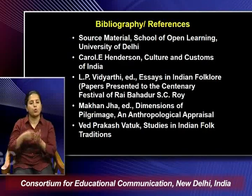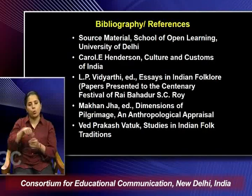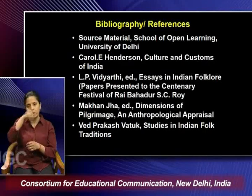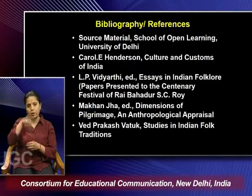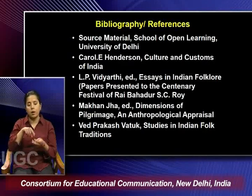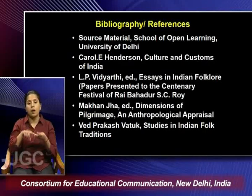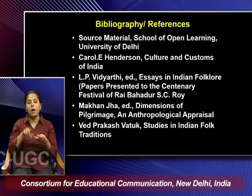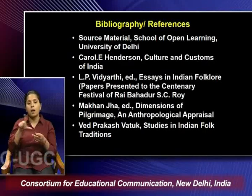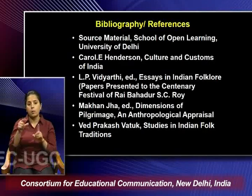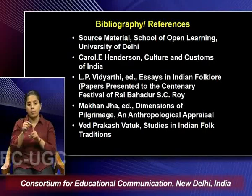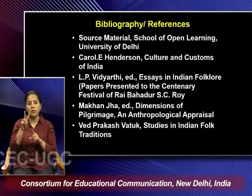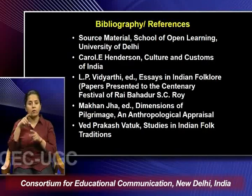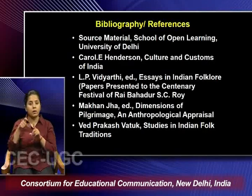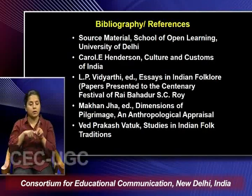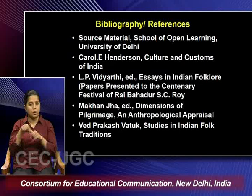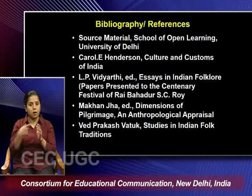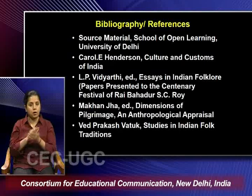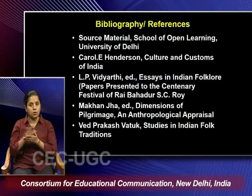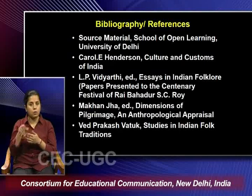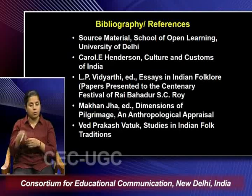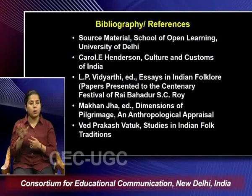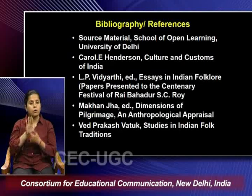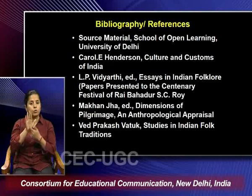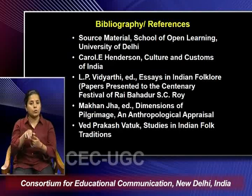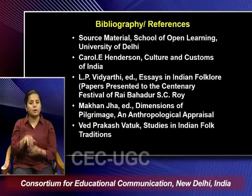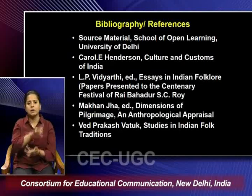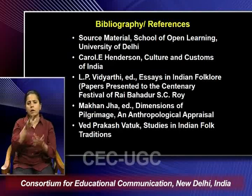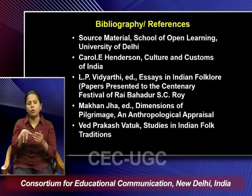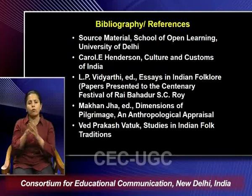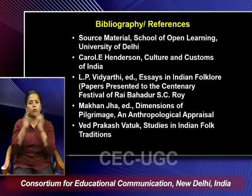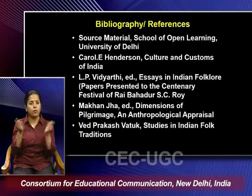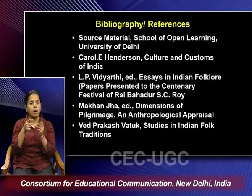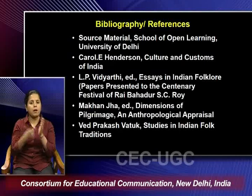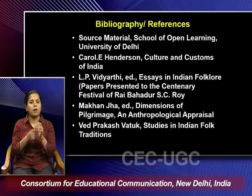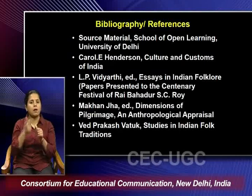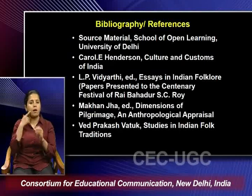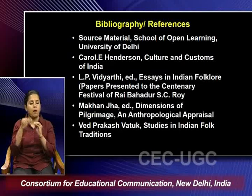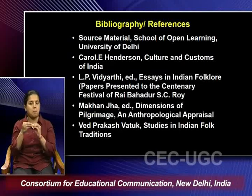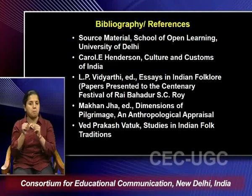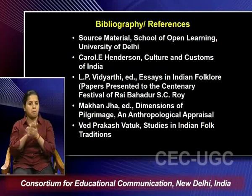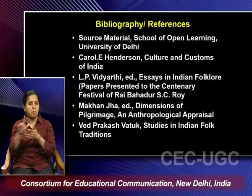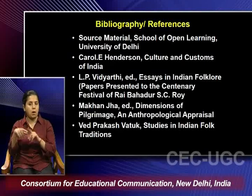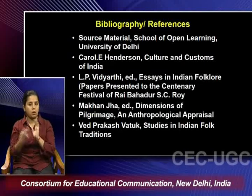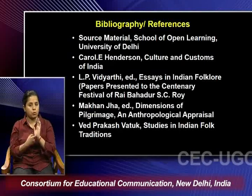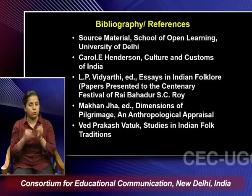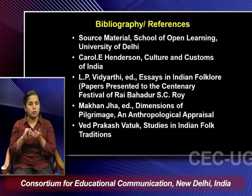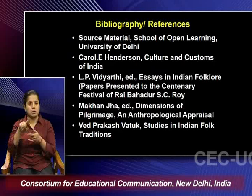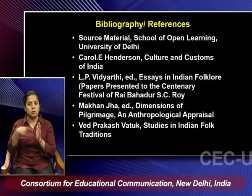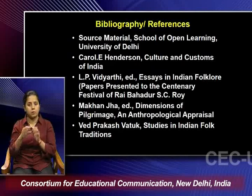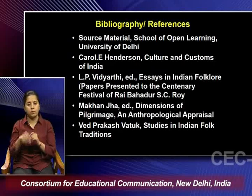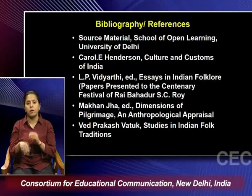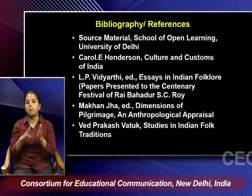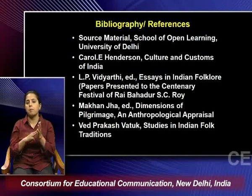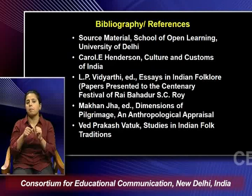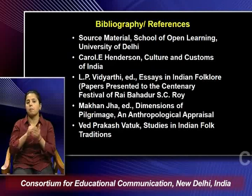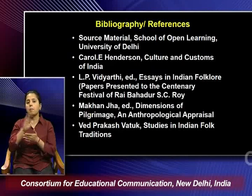edited essays in Indian folklore, papers presented to the centenary festival of Raya Bahadur S. Roy, then Makhanjha,